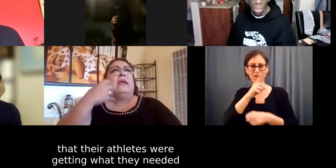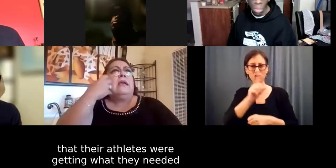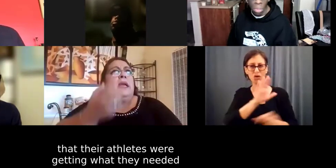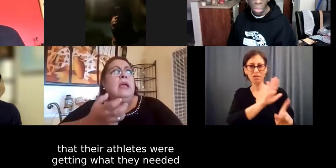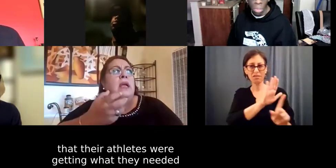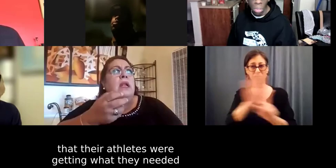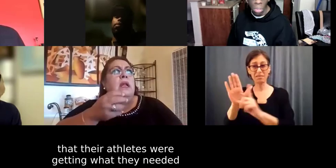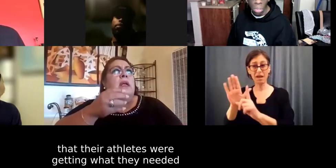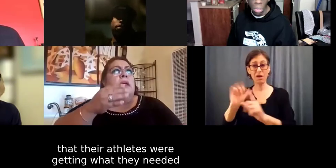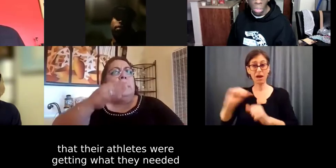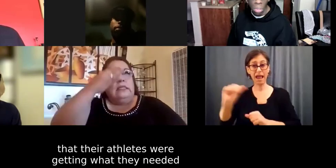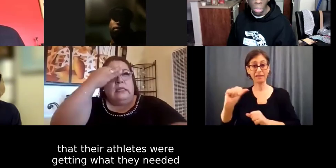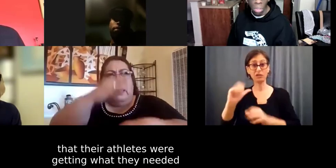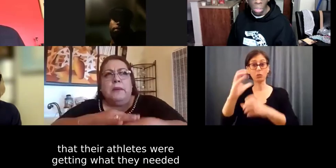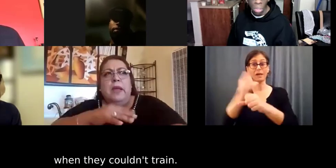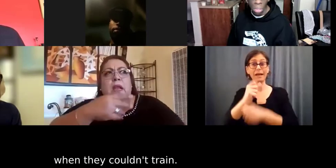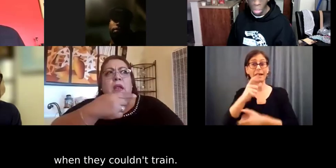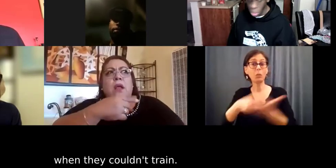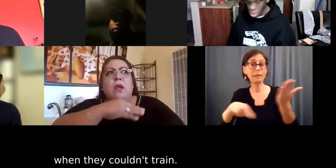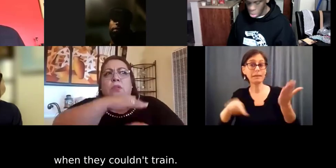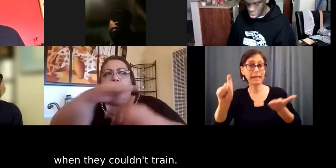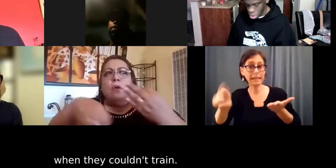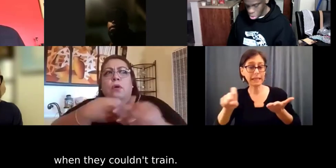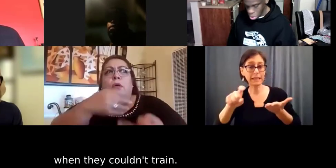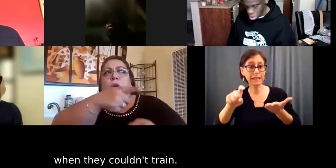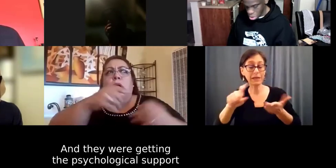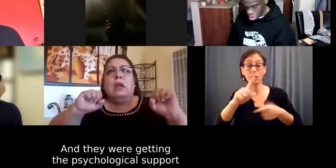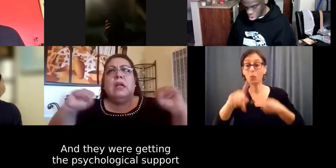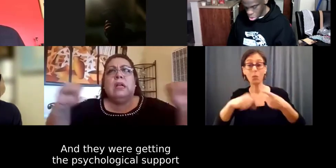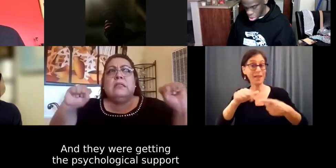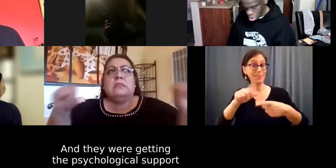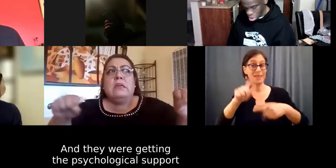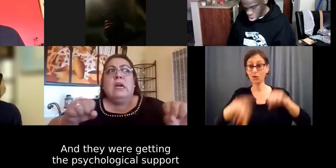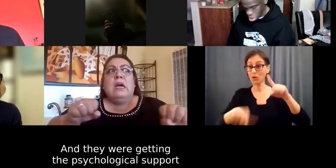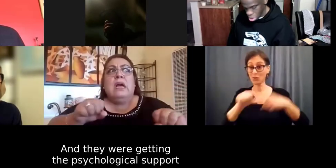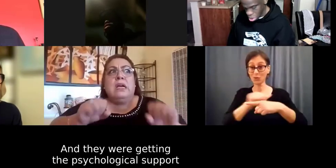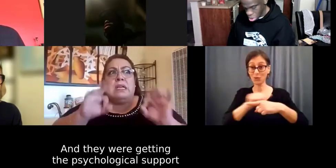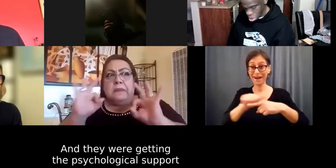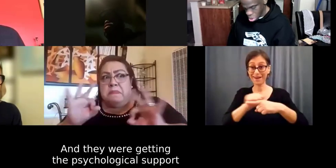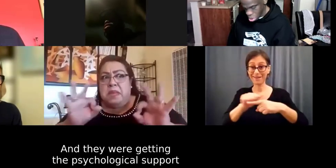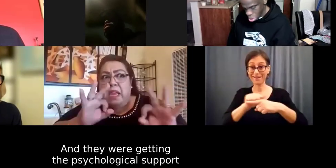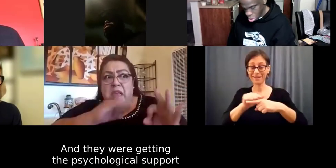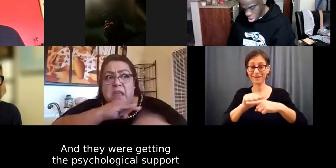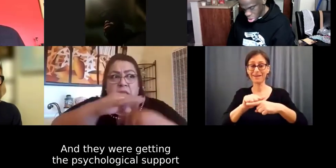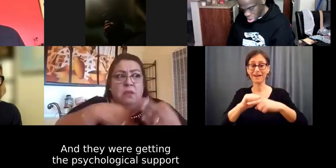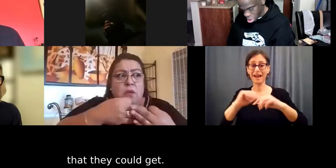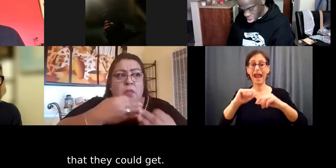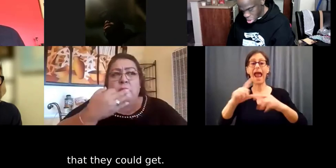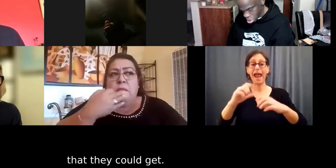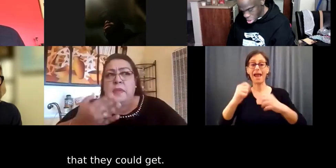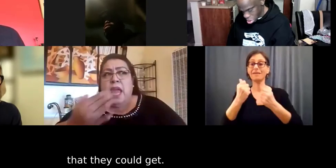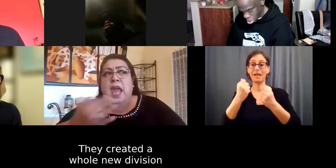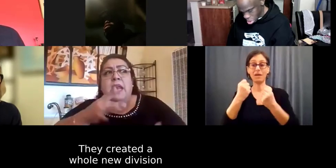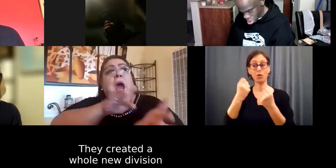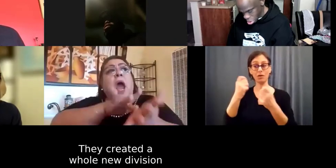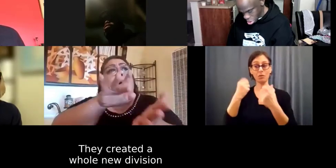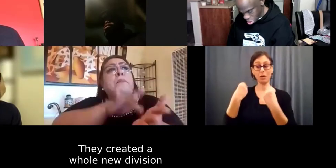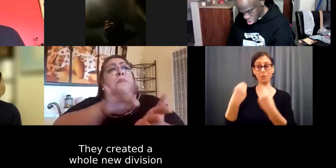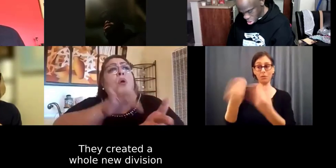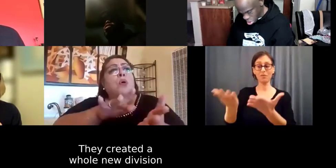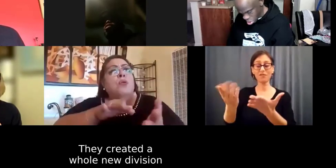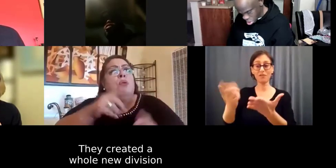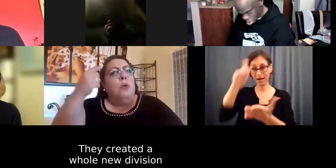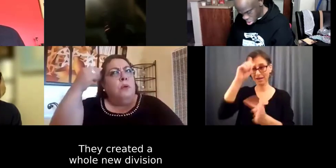were getting what they needed when they couldn't train. And they were getting the psychological support they could get. So they,